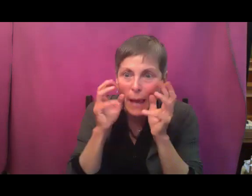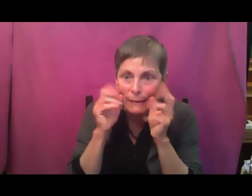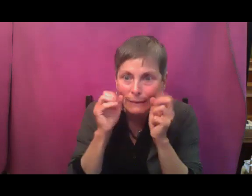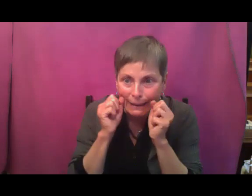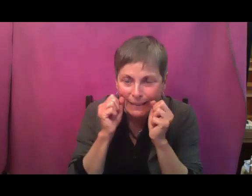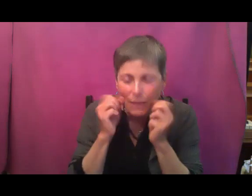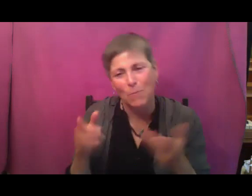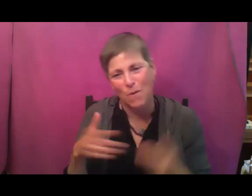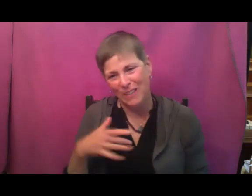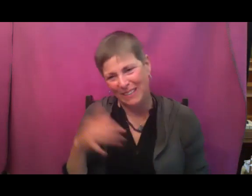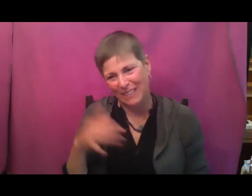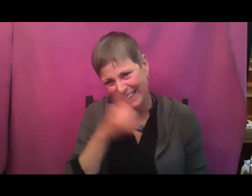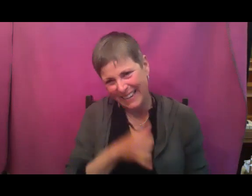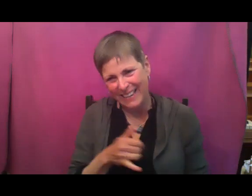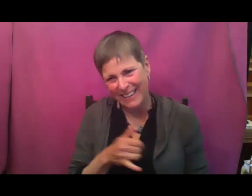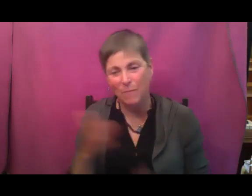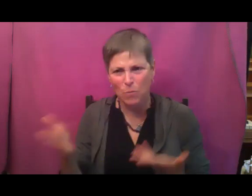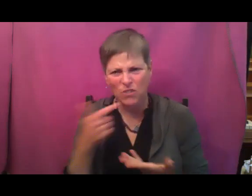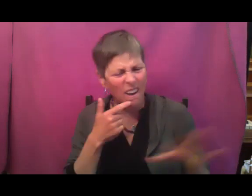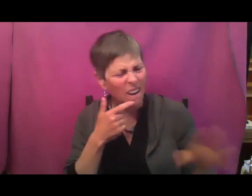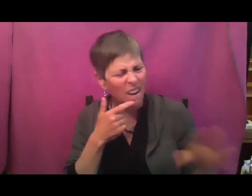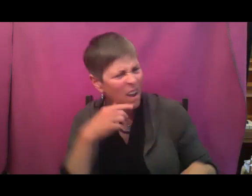This just in, all cucumbers are crunchy.